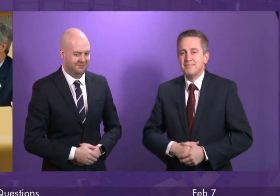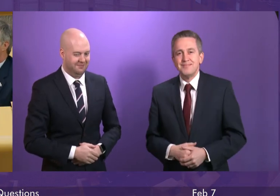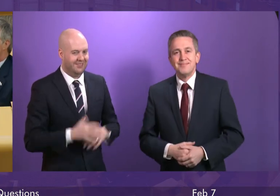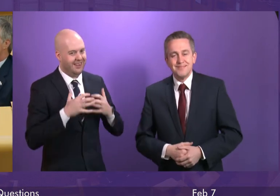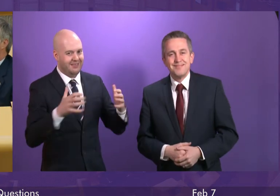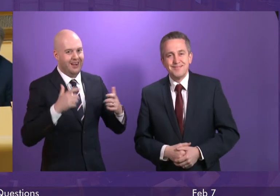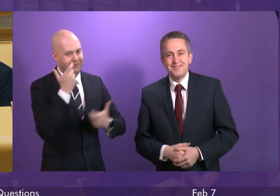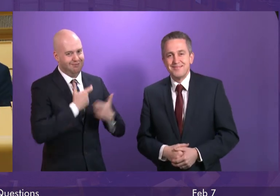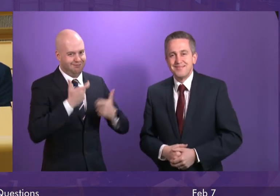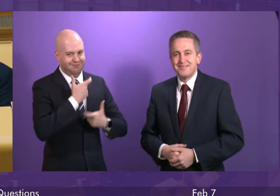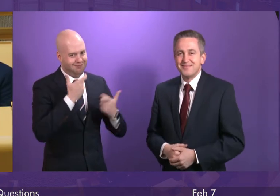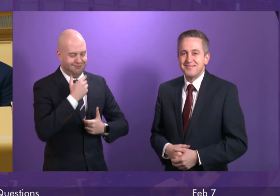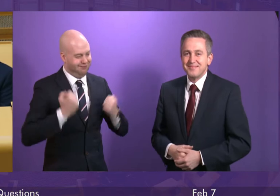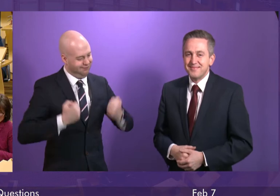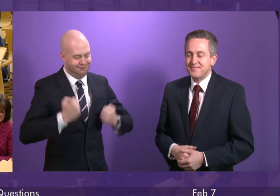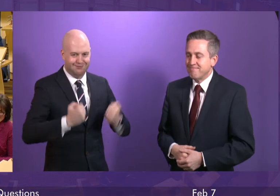Order, please.